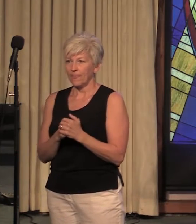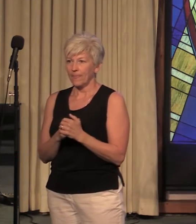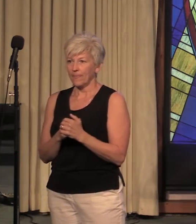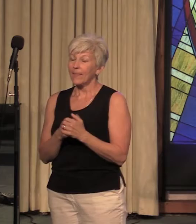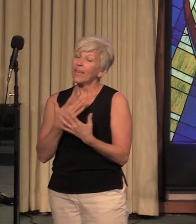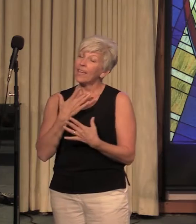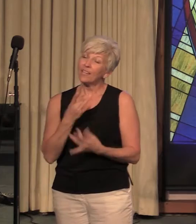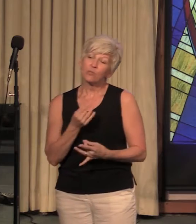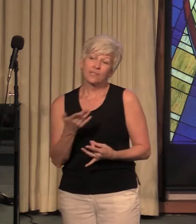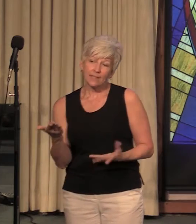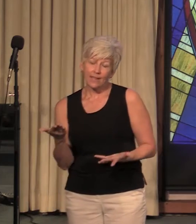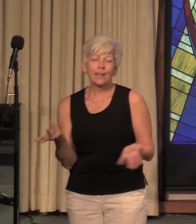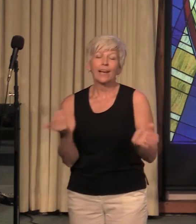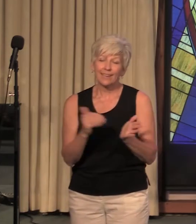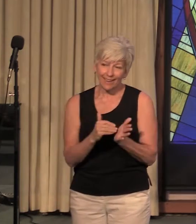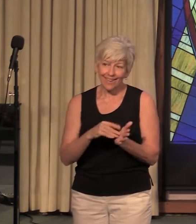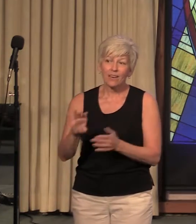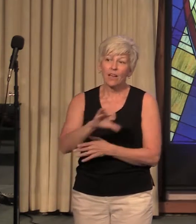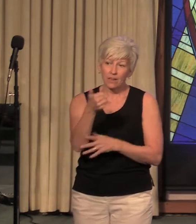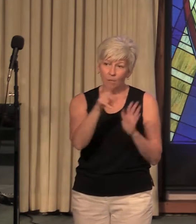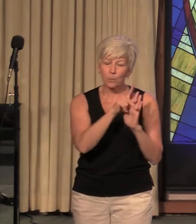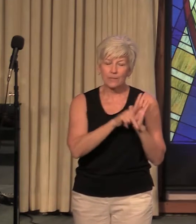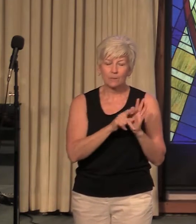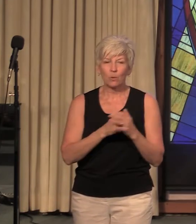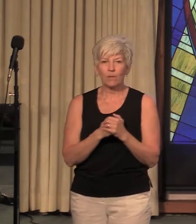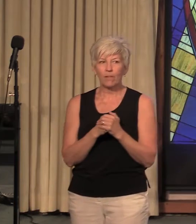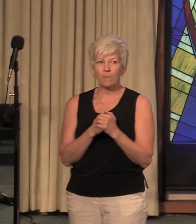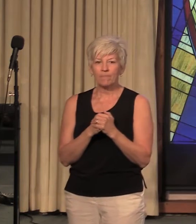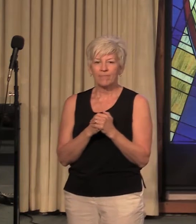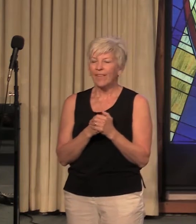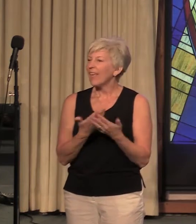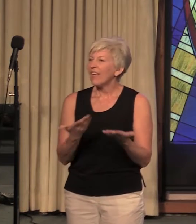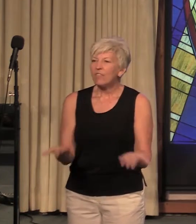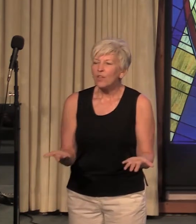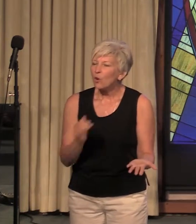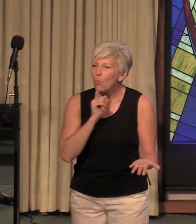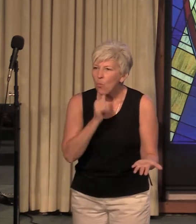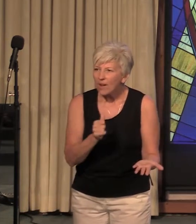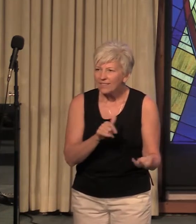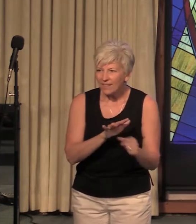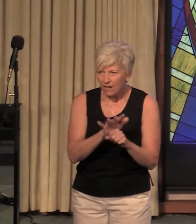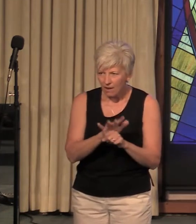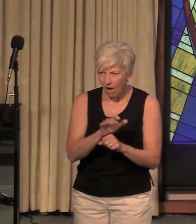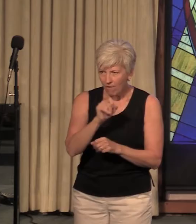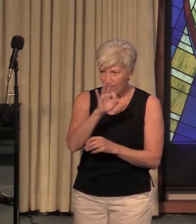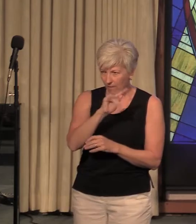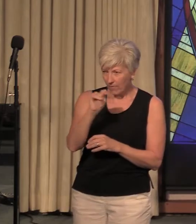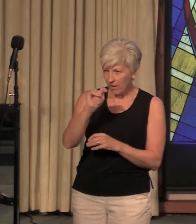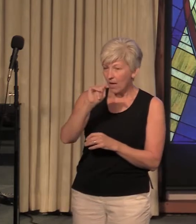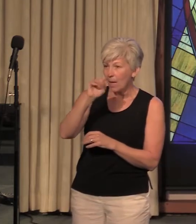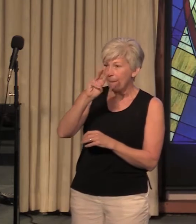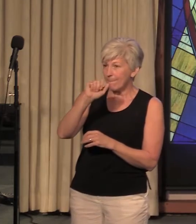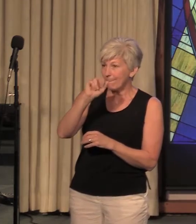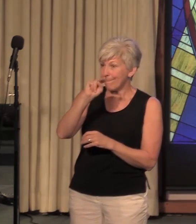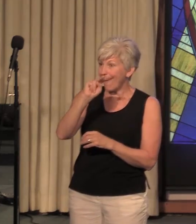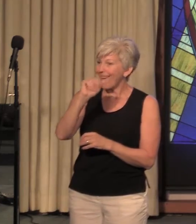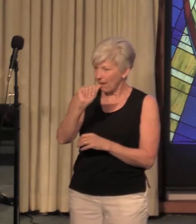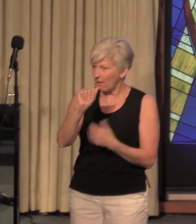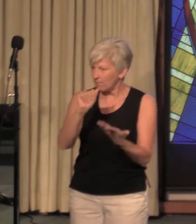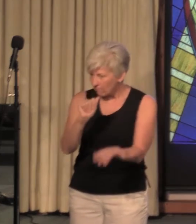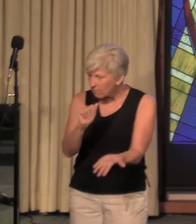Interesting thing. again, another principle, there wasn't enough of the manna, the substance,